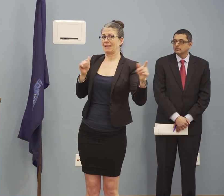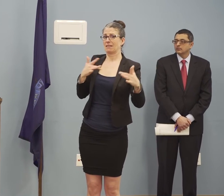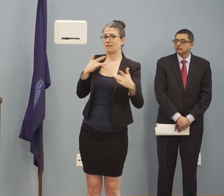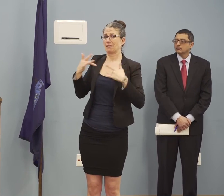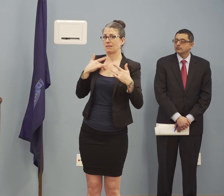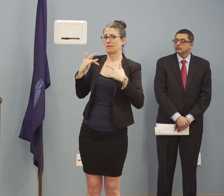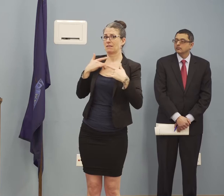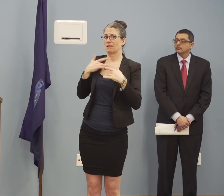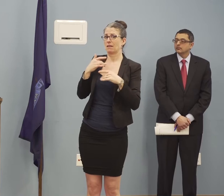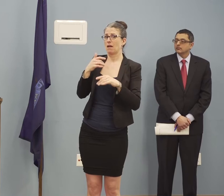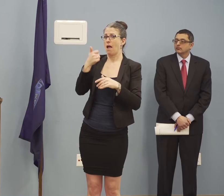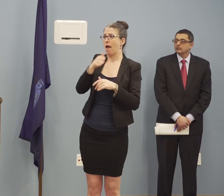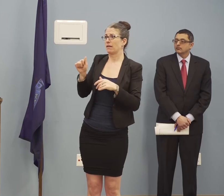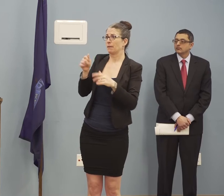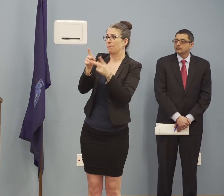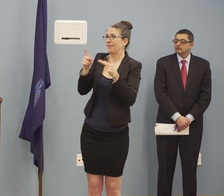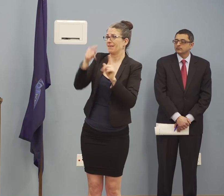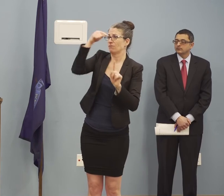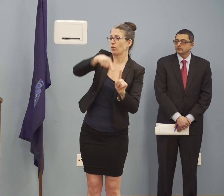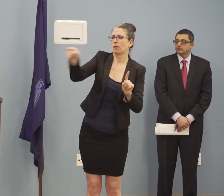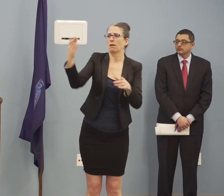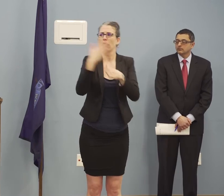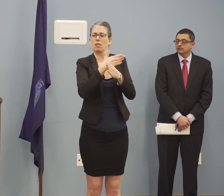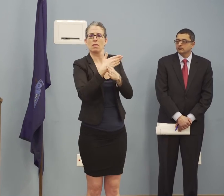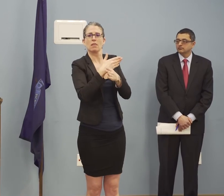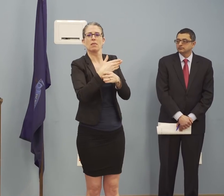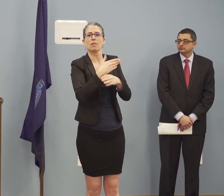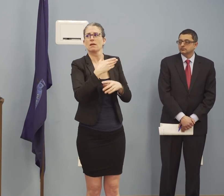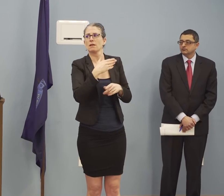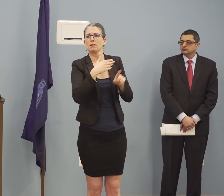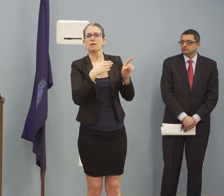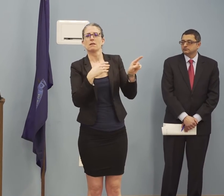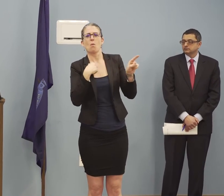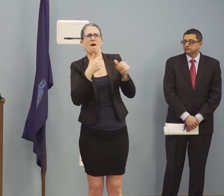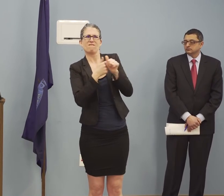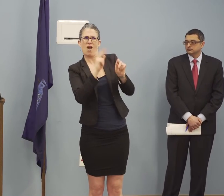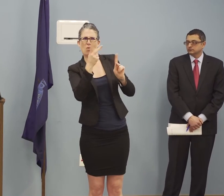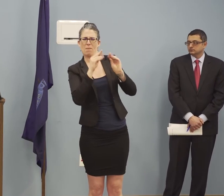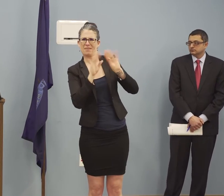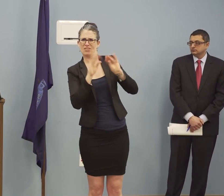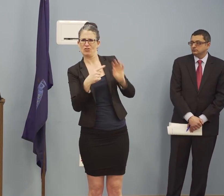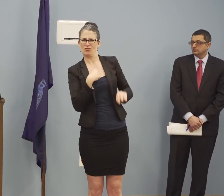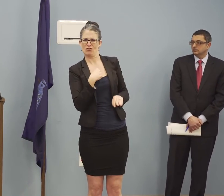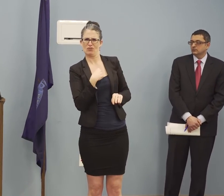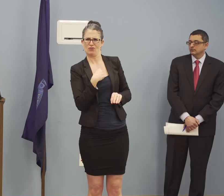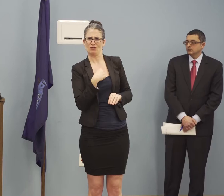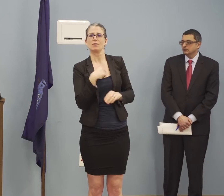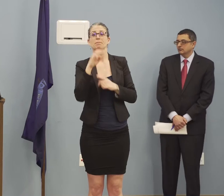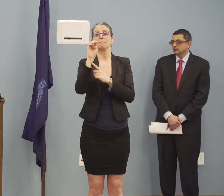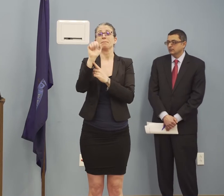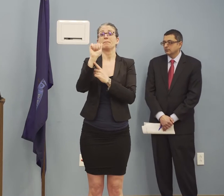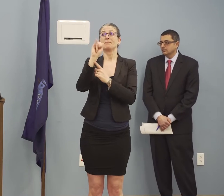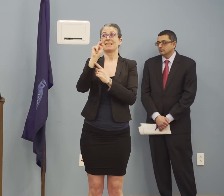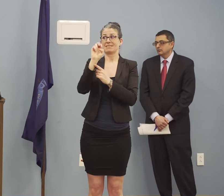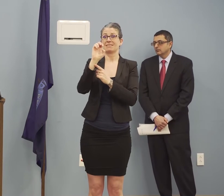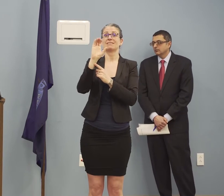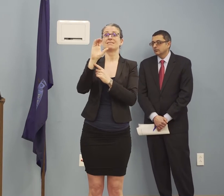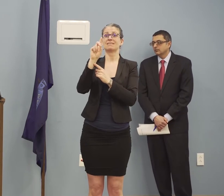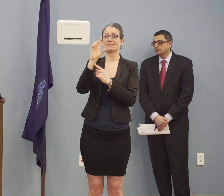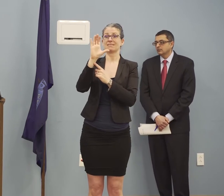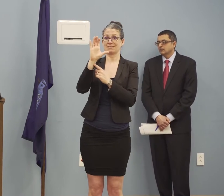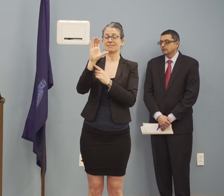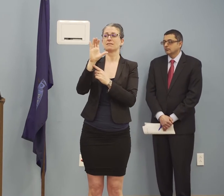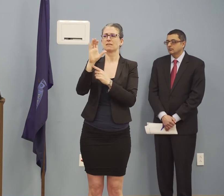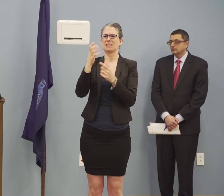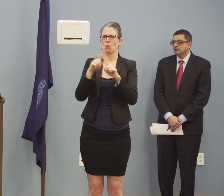follow that question, so is there then a CDC difference between a place of work and a gathering place, like a restaurant, with why one place would stay